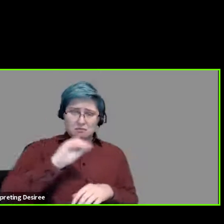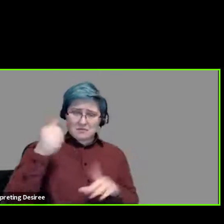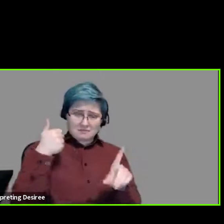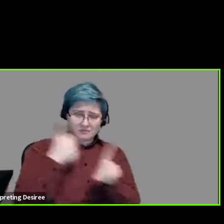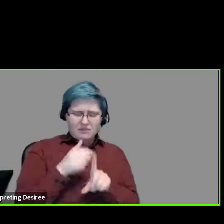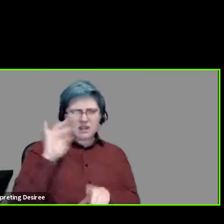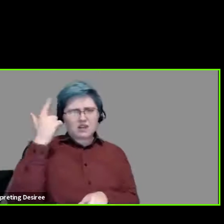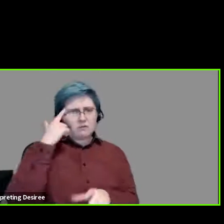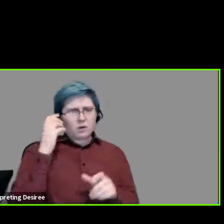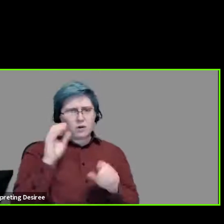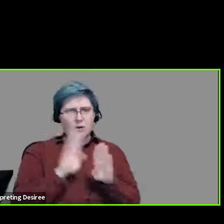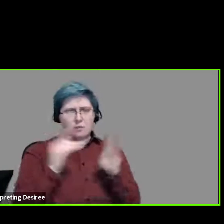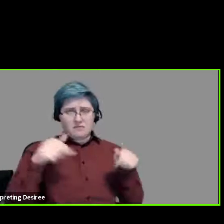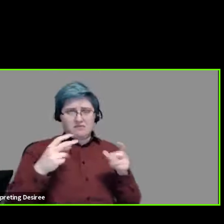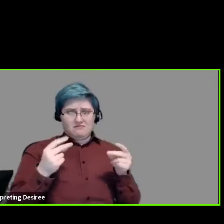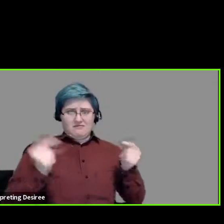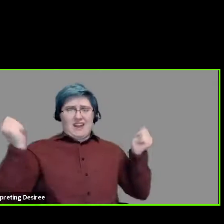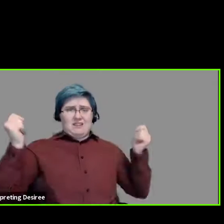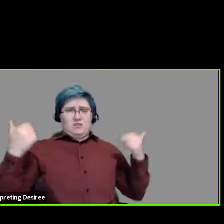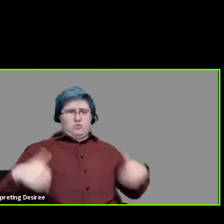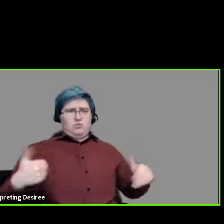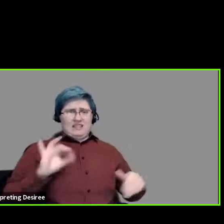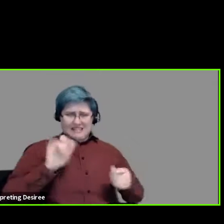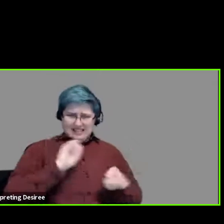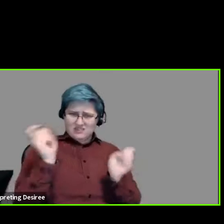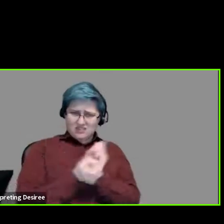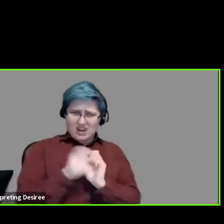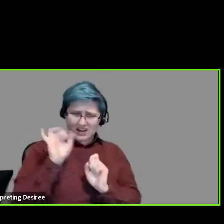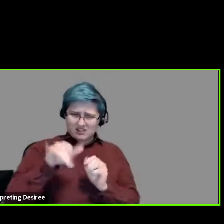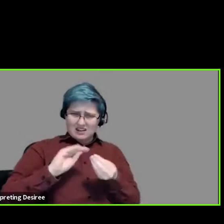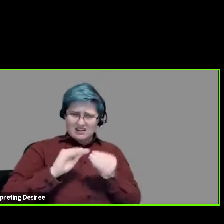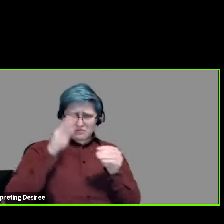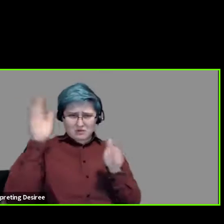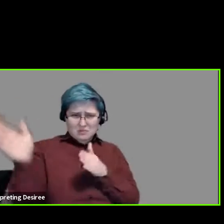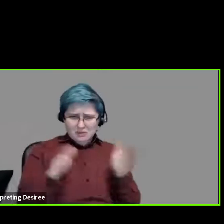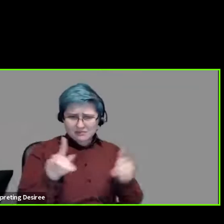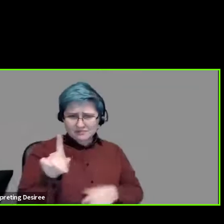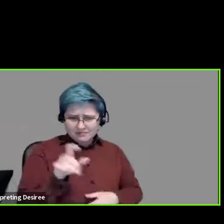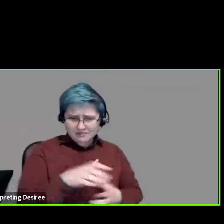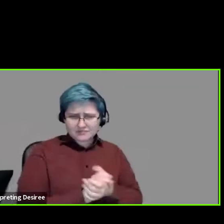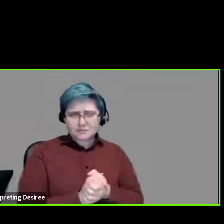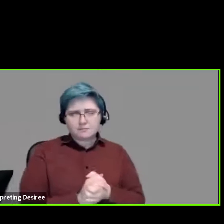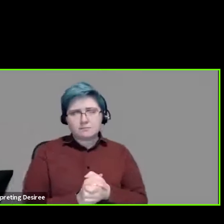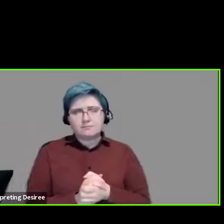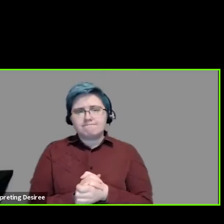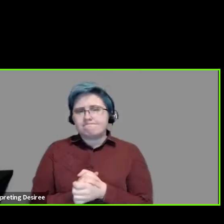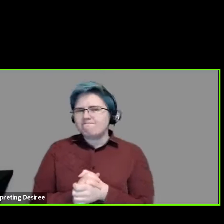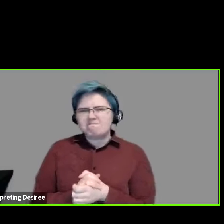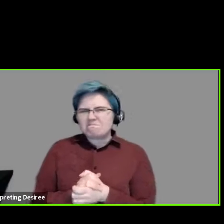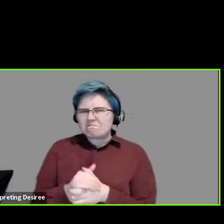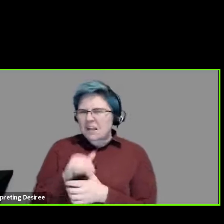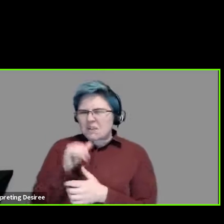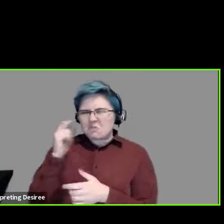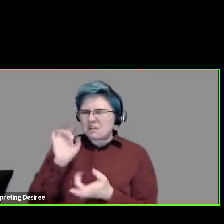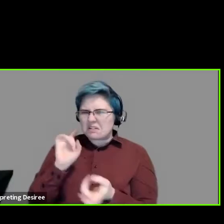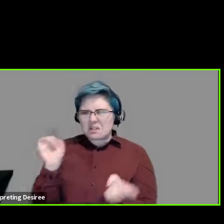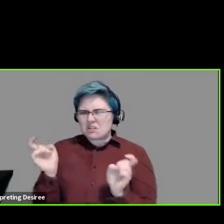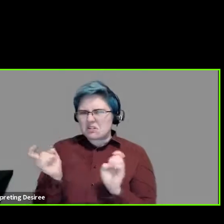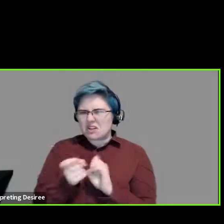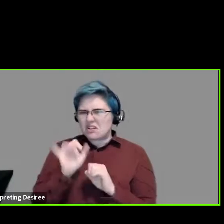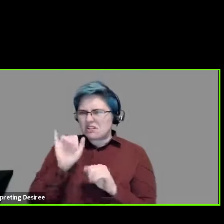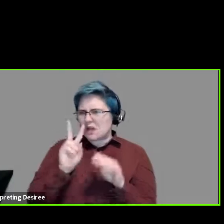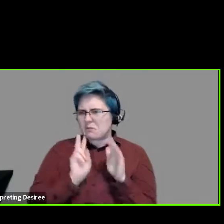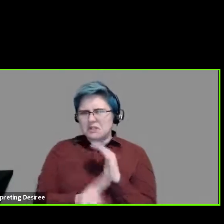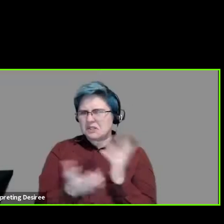this up so kind of quickly change that prediction a little bit? Yeah, I don't think it changes the prediction.